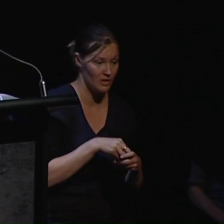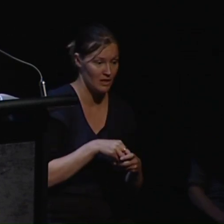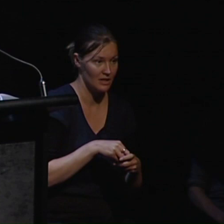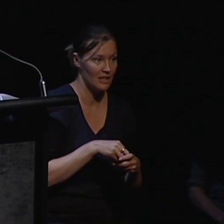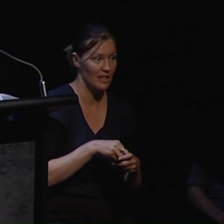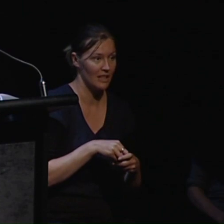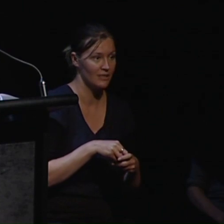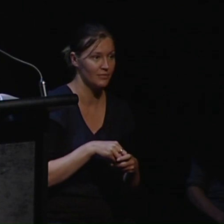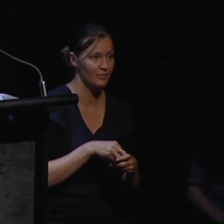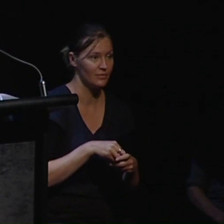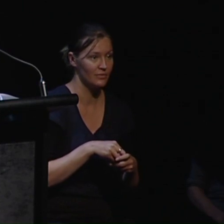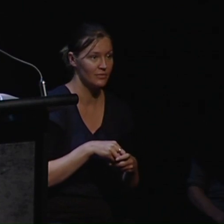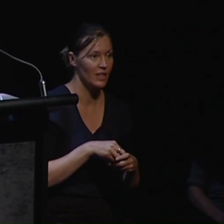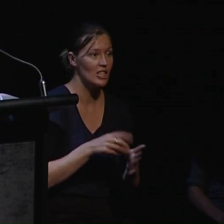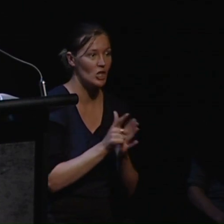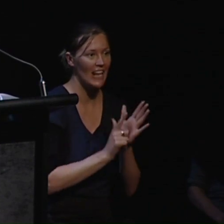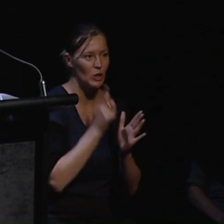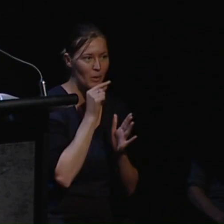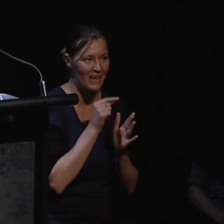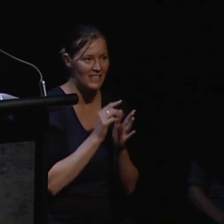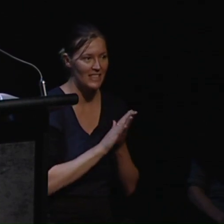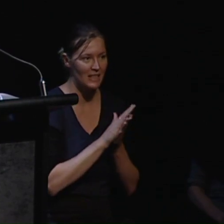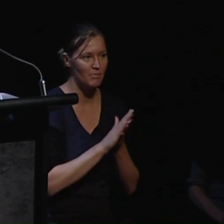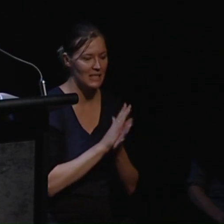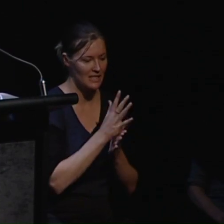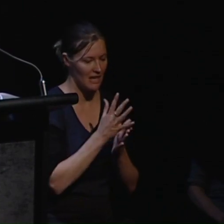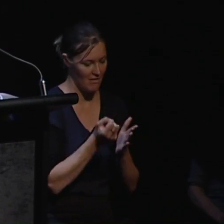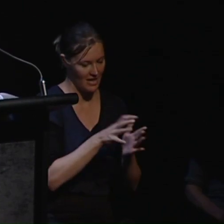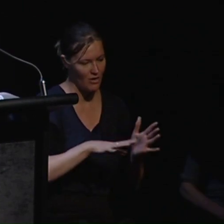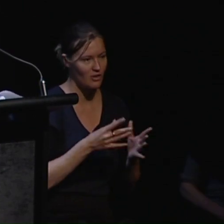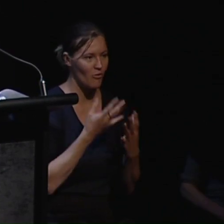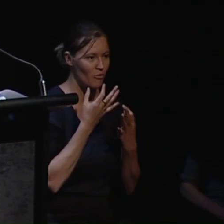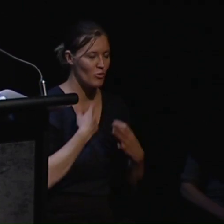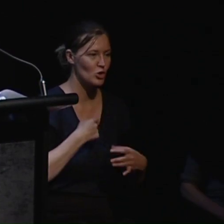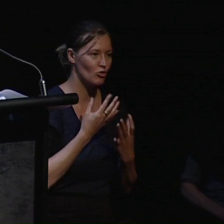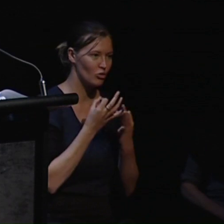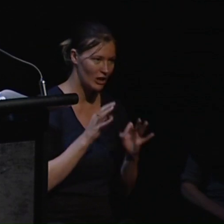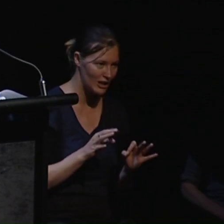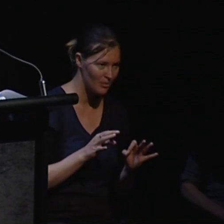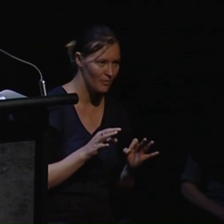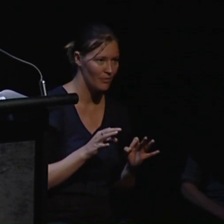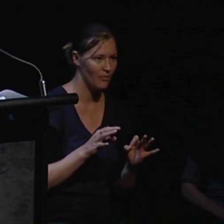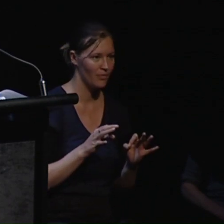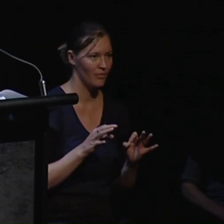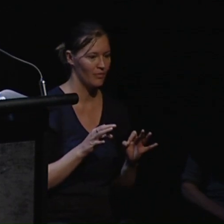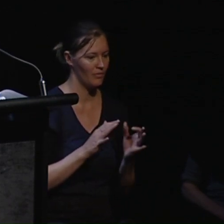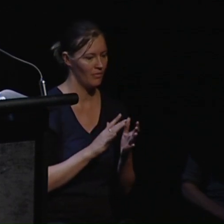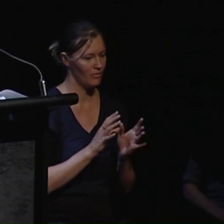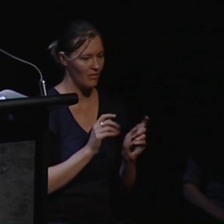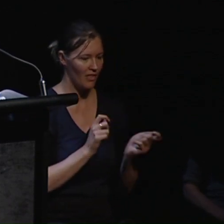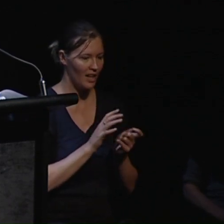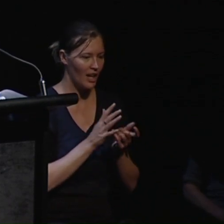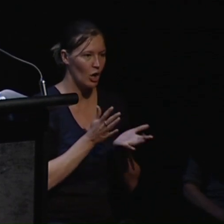phrase. Legal capacity opens up zones of personal freedom. It facilitates uncoerced interactions.